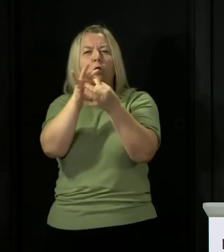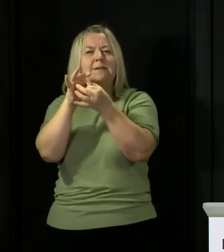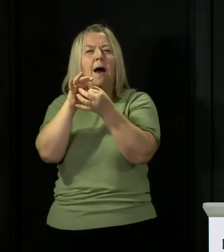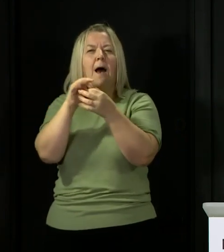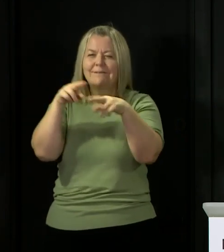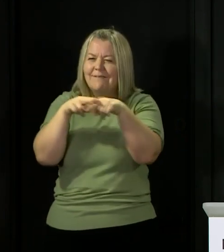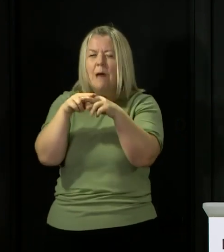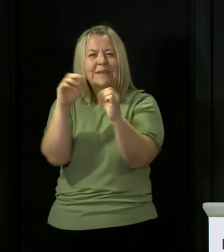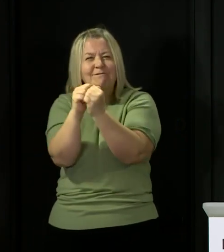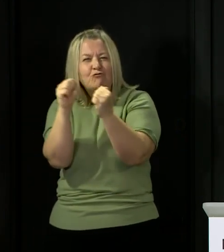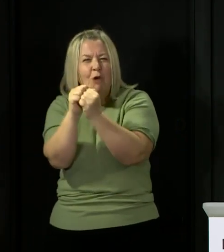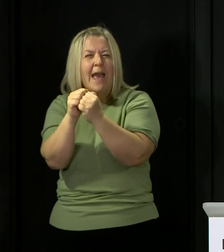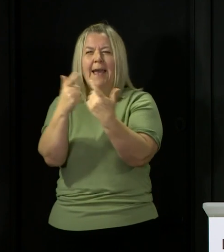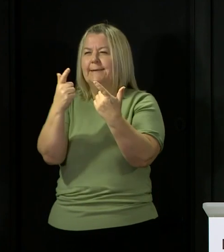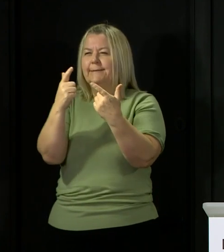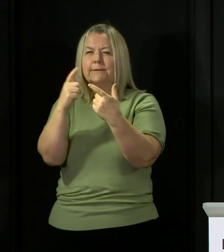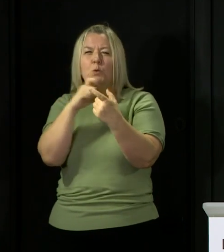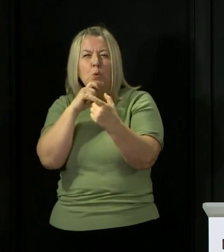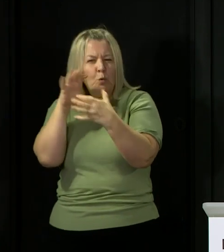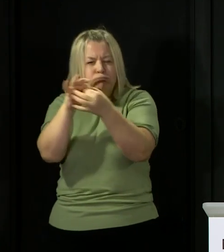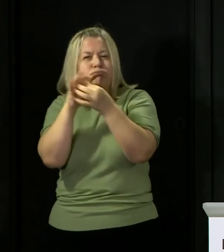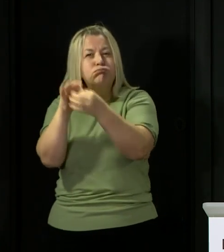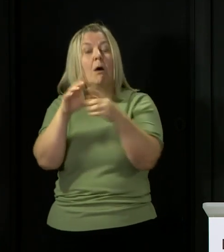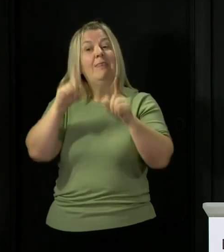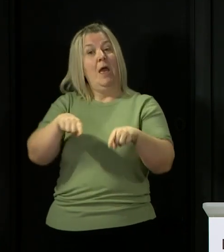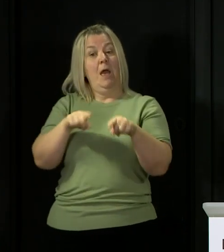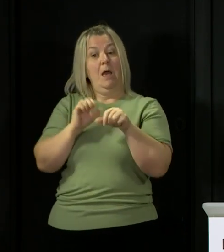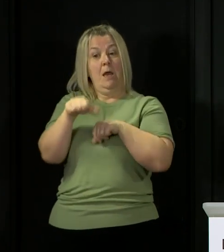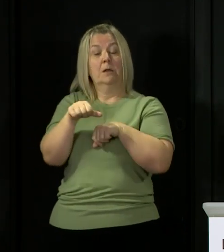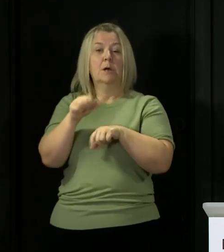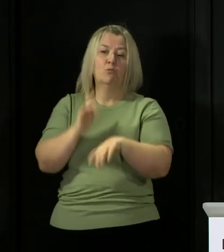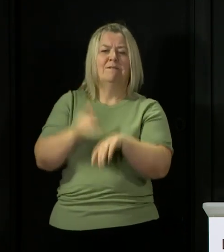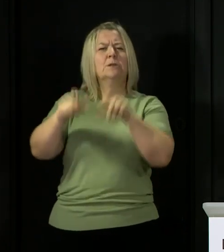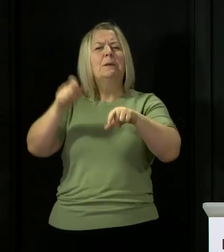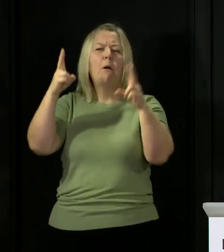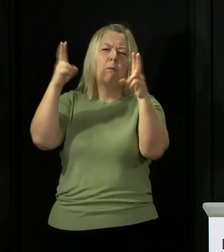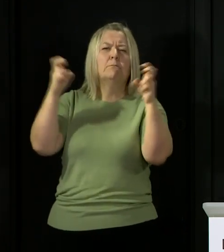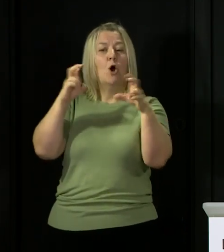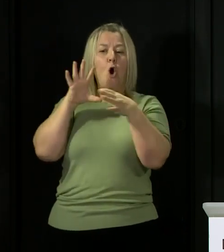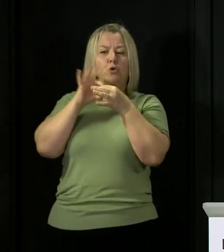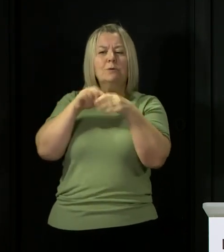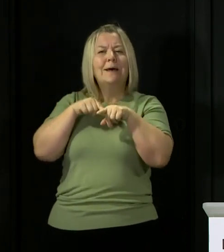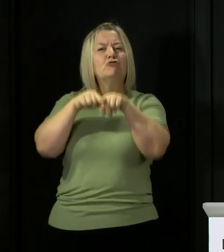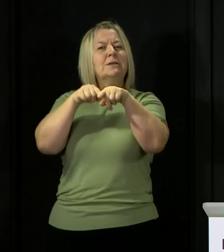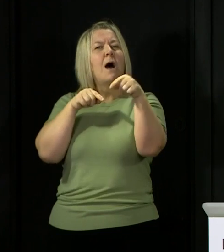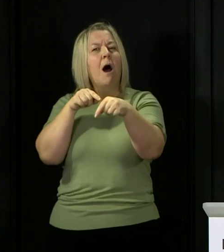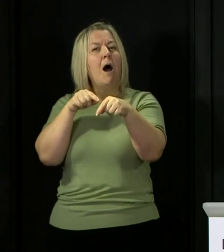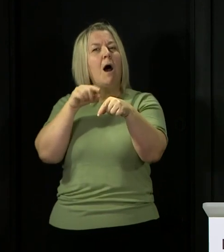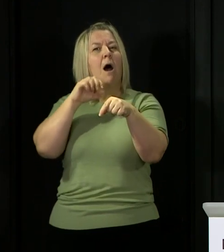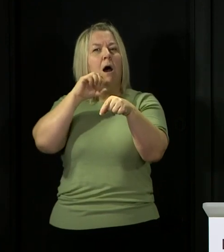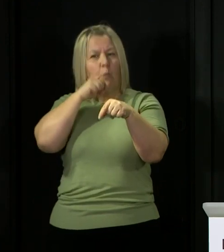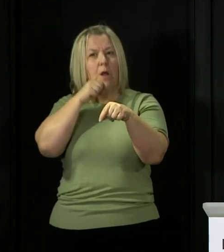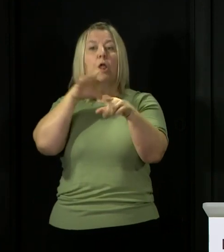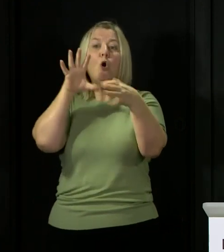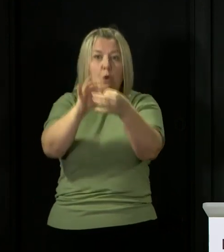contact tracers then get in touch with those contacts to advise them to isolate for 14 days and if any of them